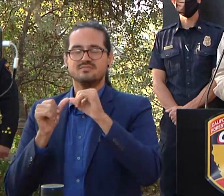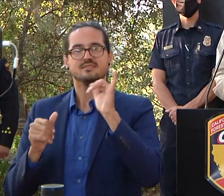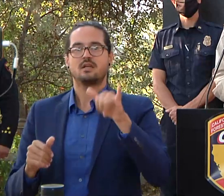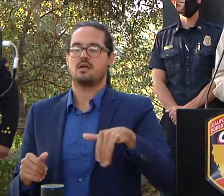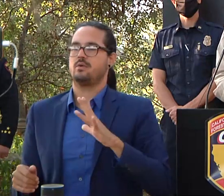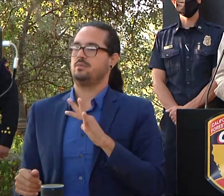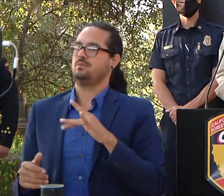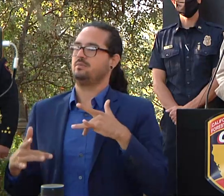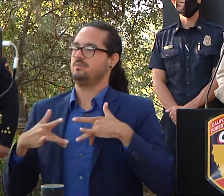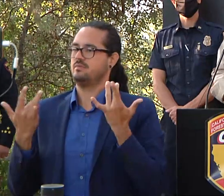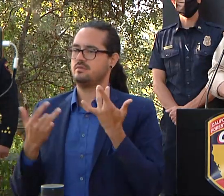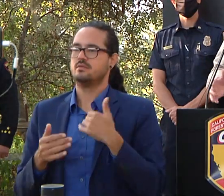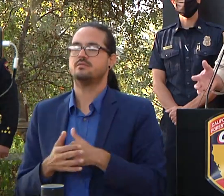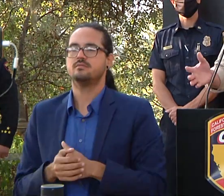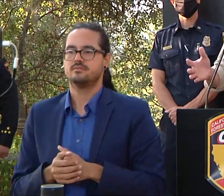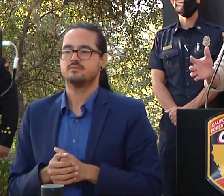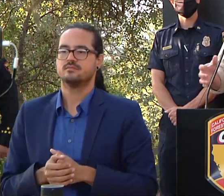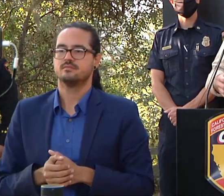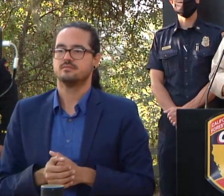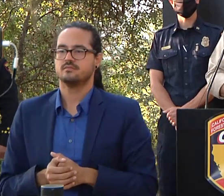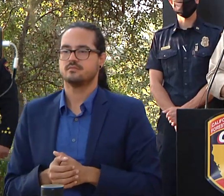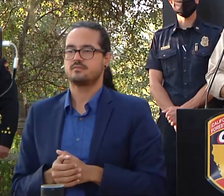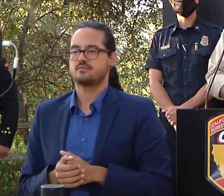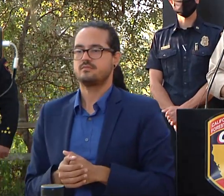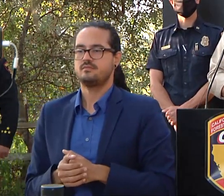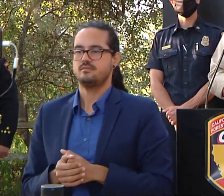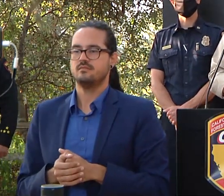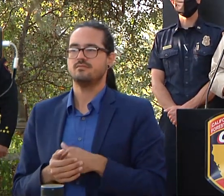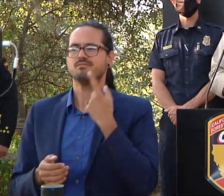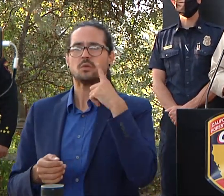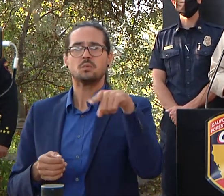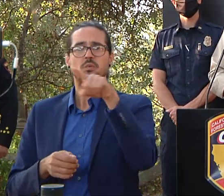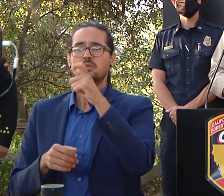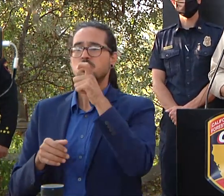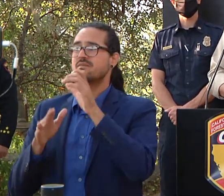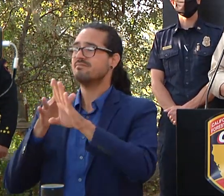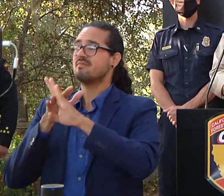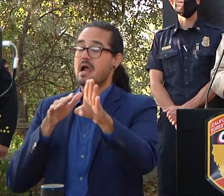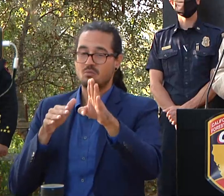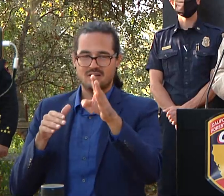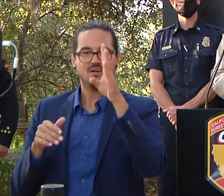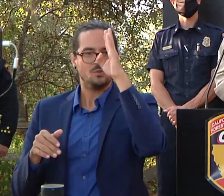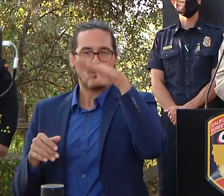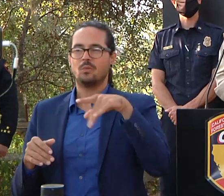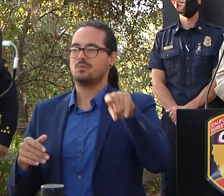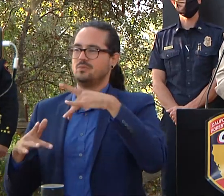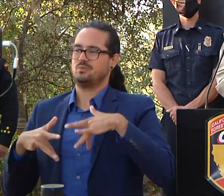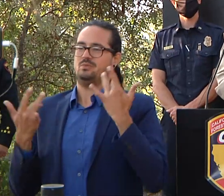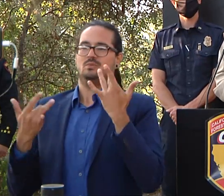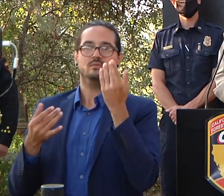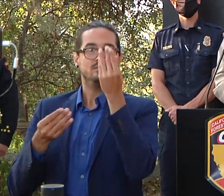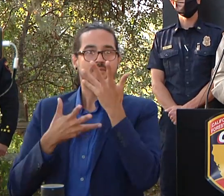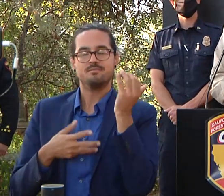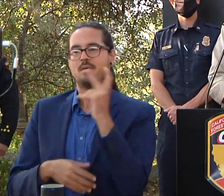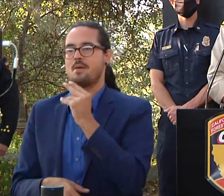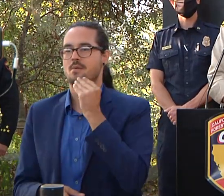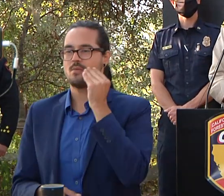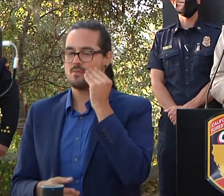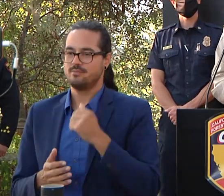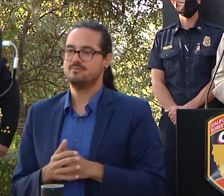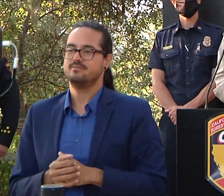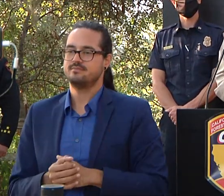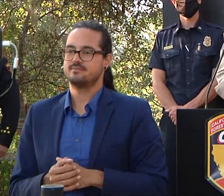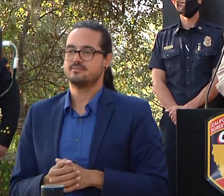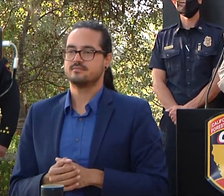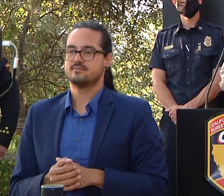uh in terms of other good news no arrests or citations again uh today so we did have an interesting case i'll talk about that